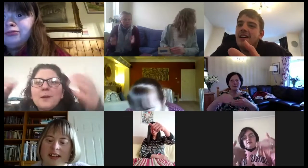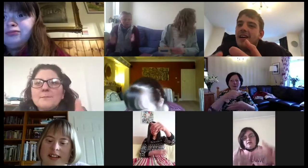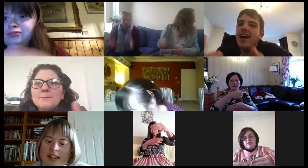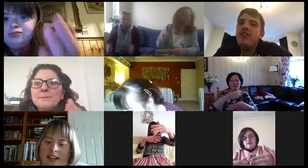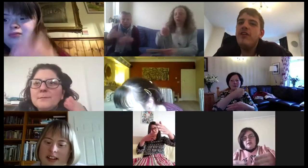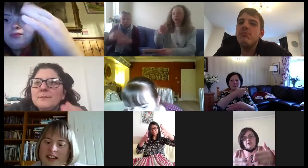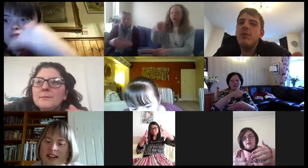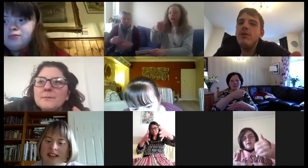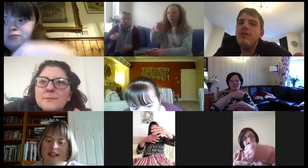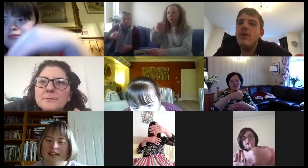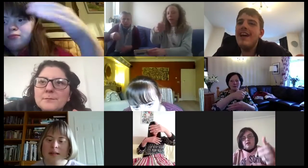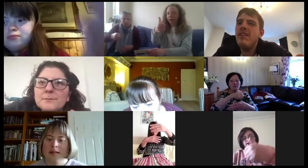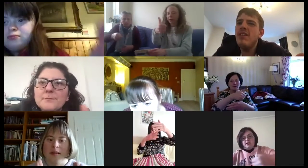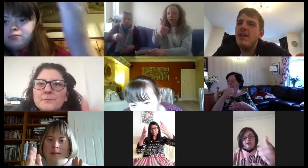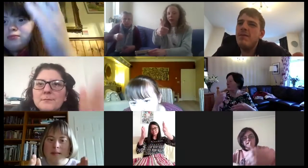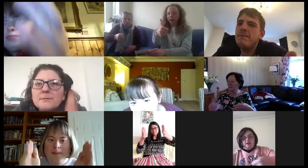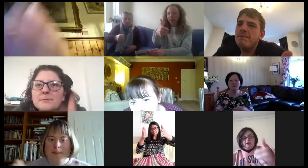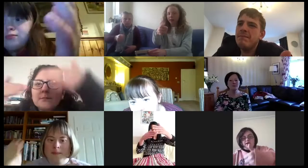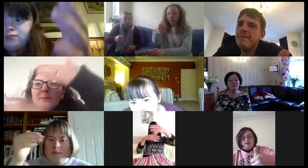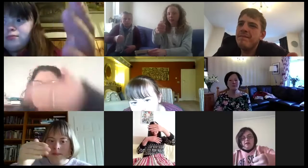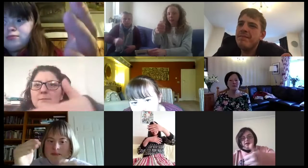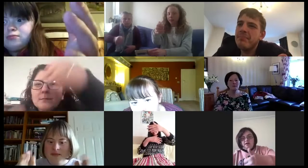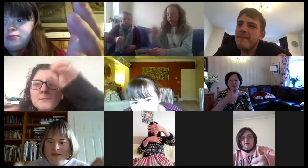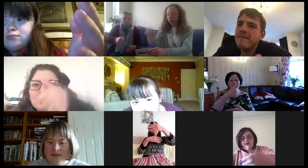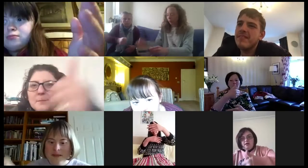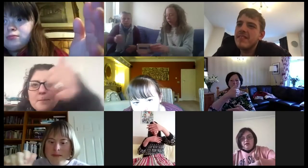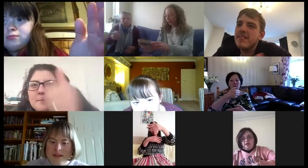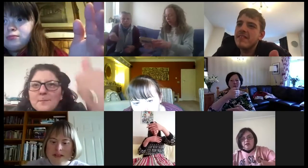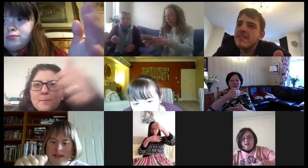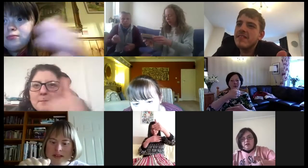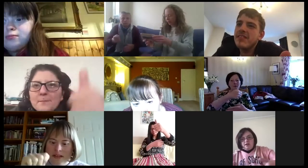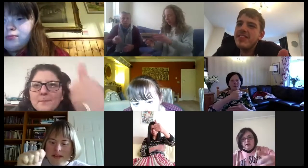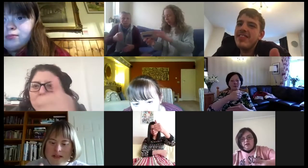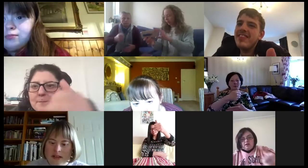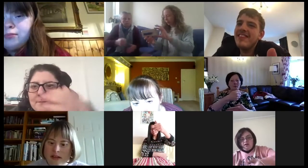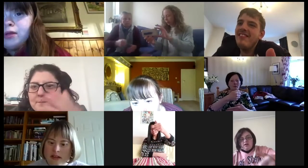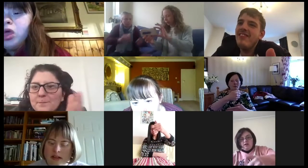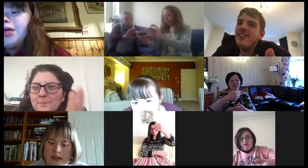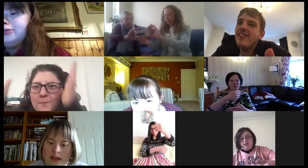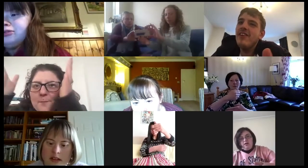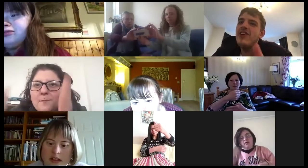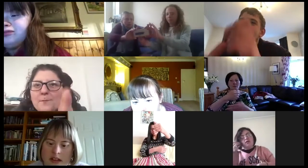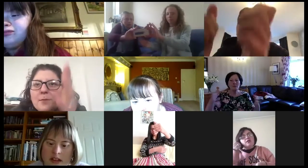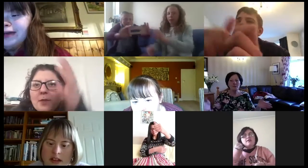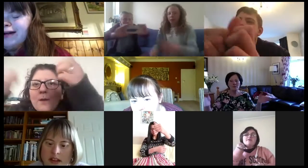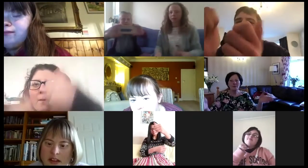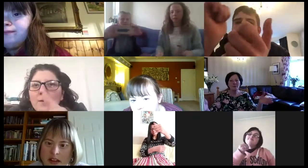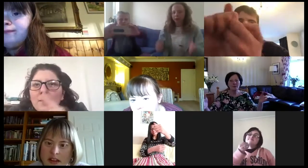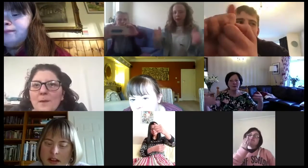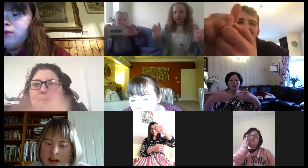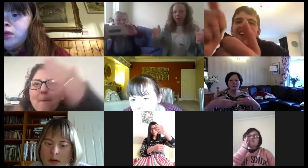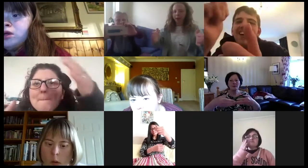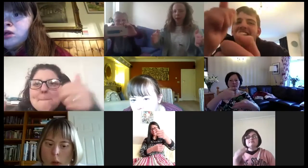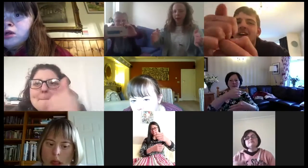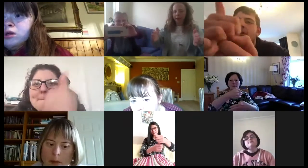Yes. Is she a thumb Not like a thumbs up but it's on top of your fist. Yeah, about the old days.